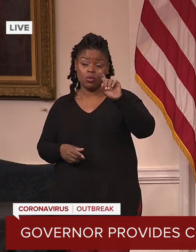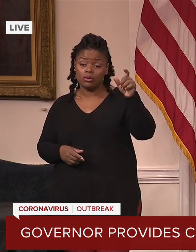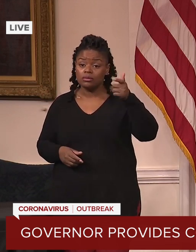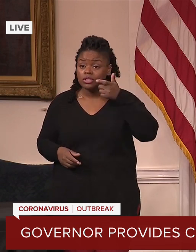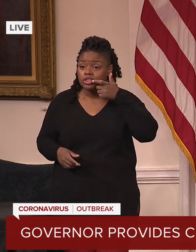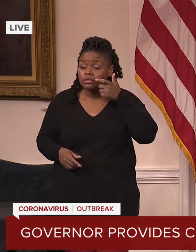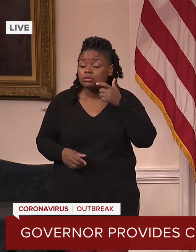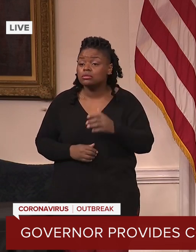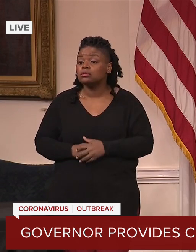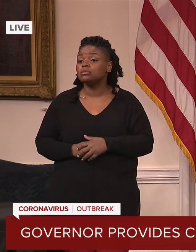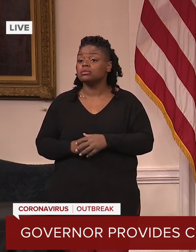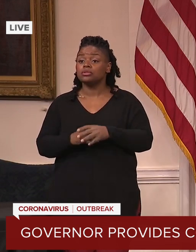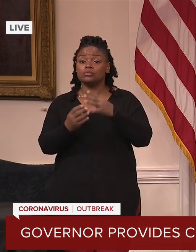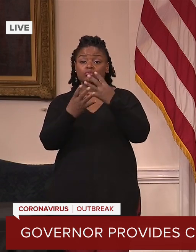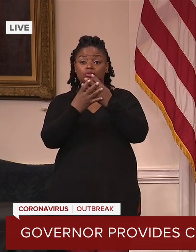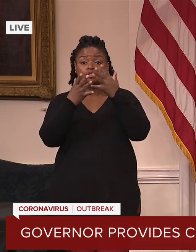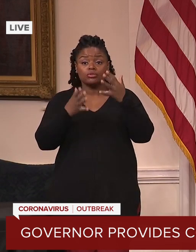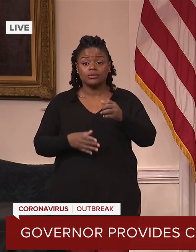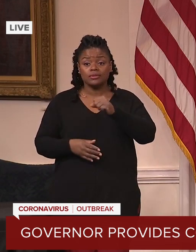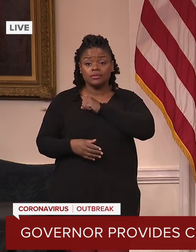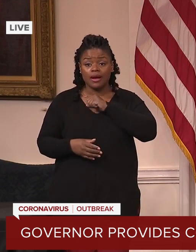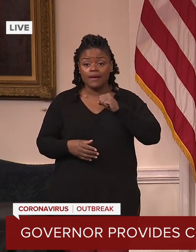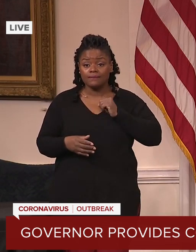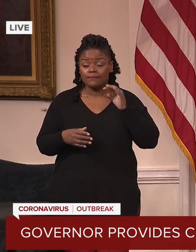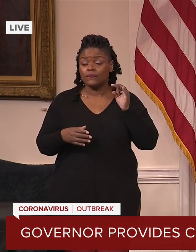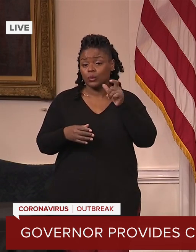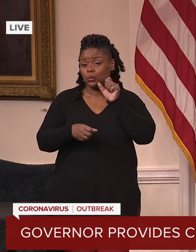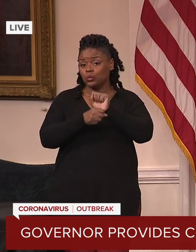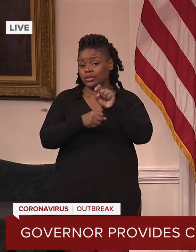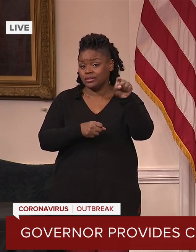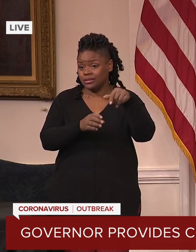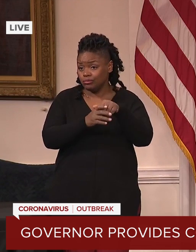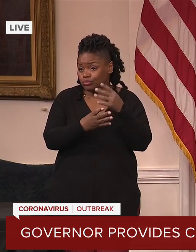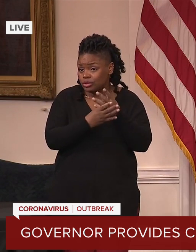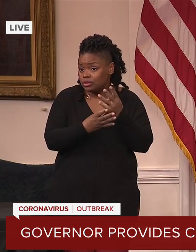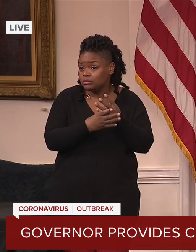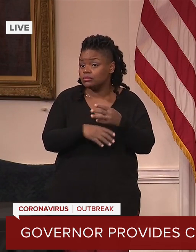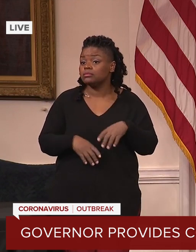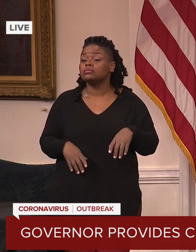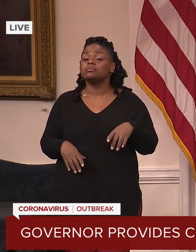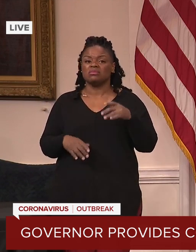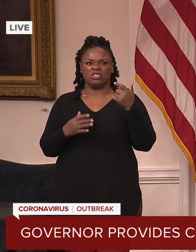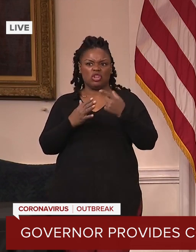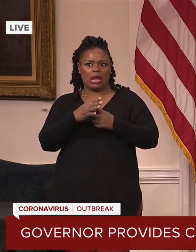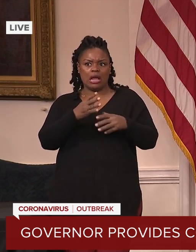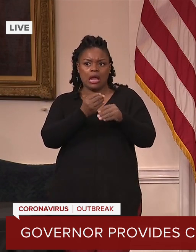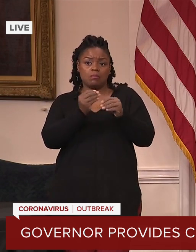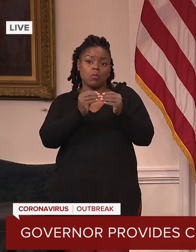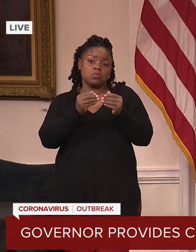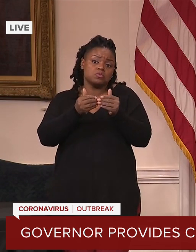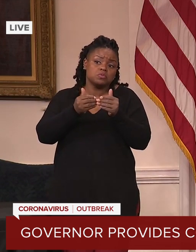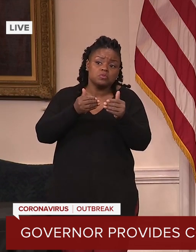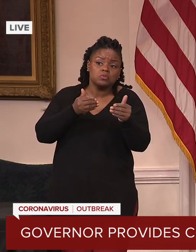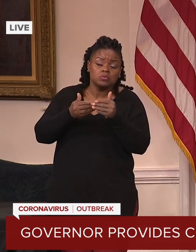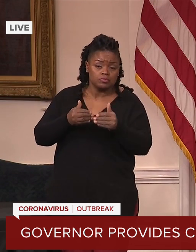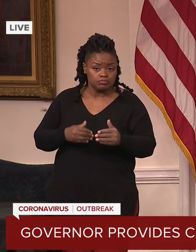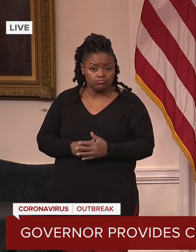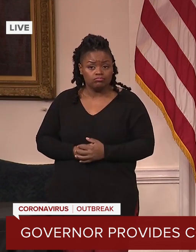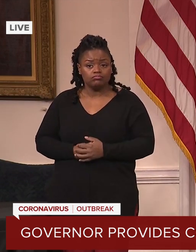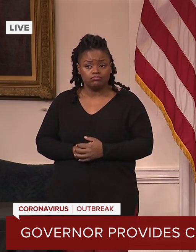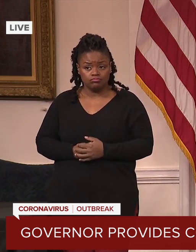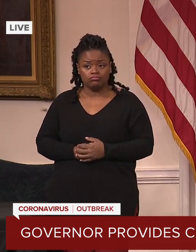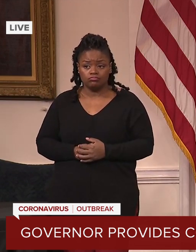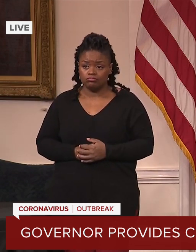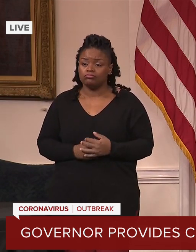officers, are just beginning at the local level and will ramp up in the next few weeks. I've been speaking to a number of health